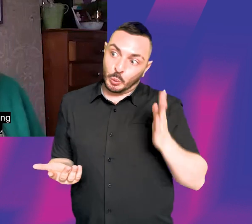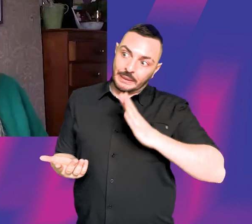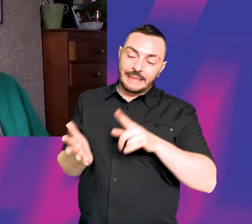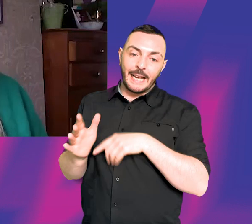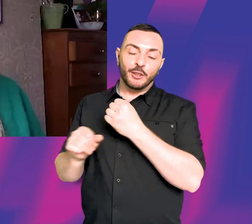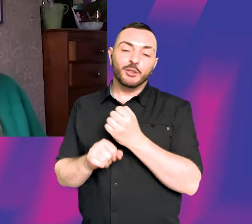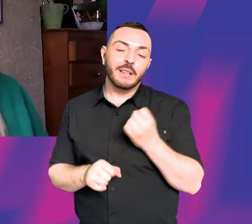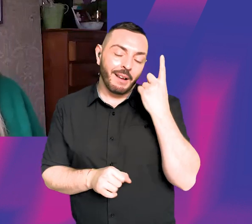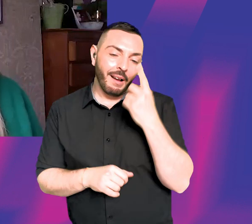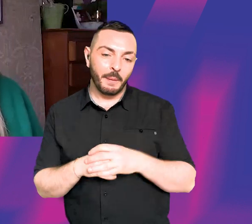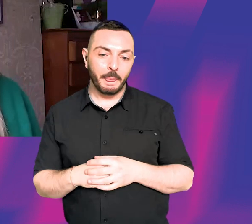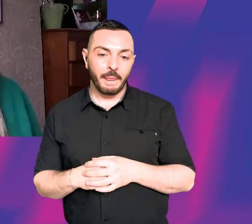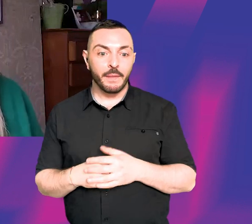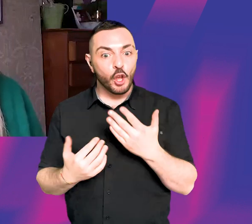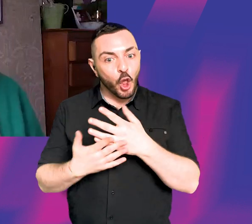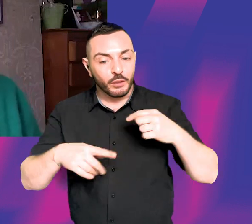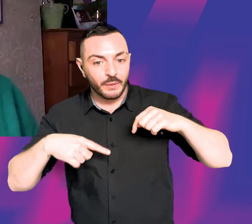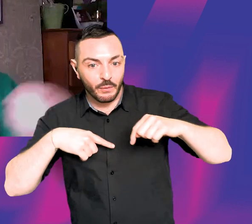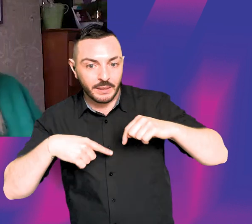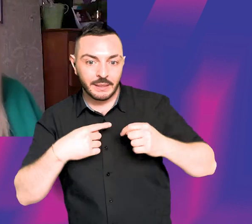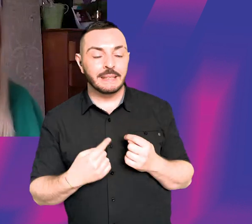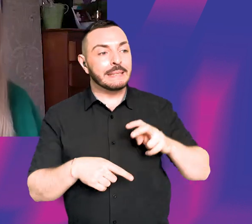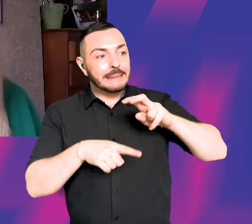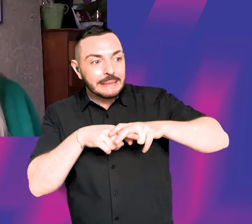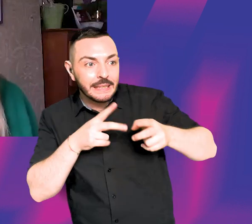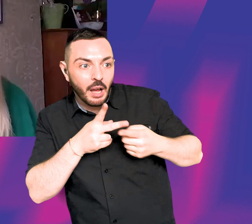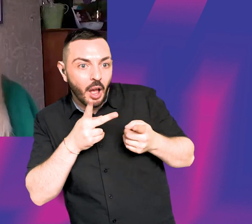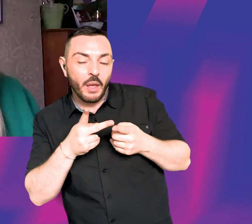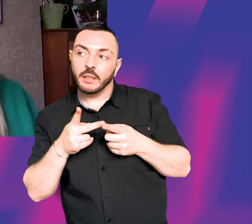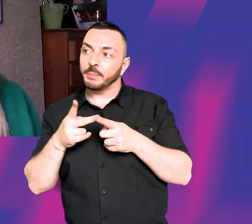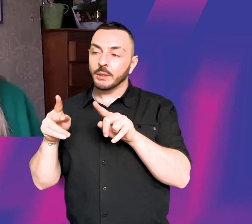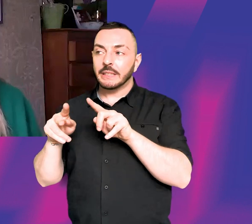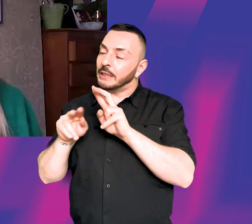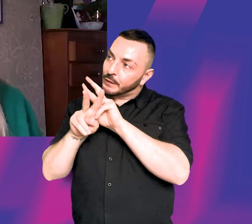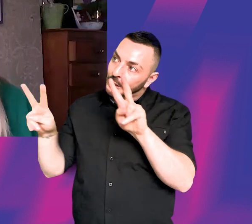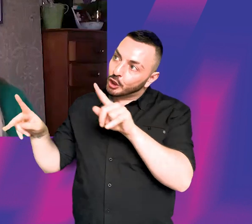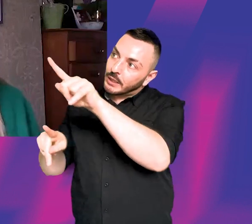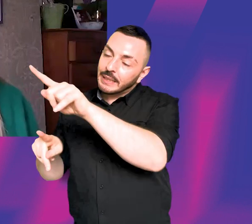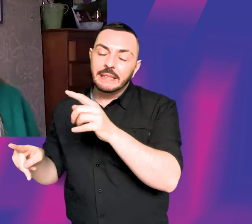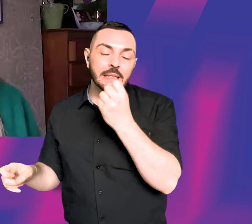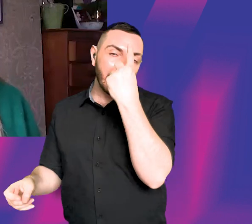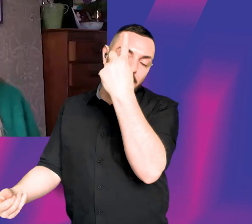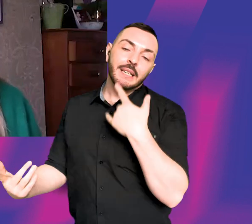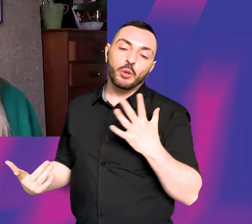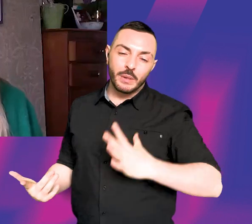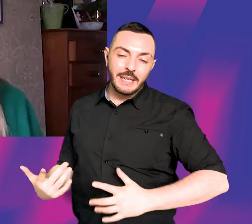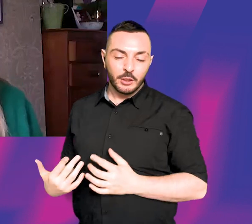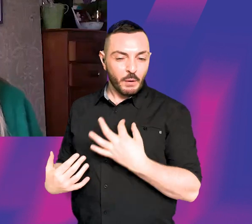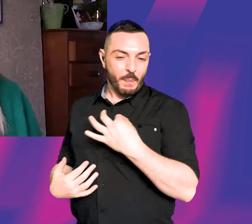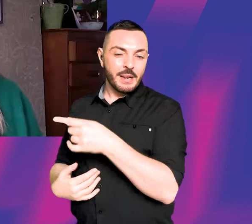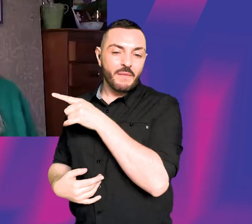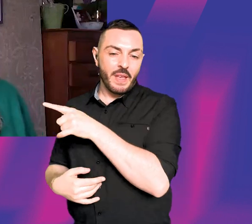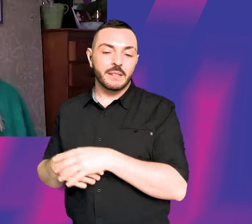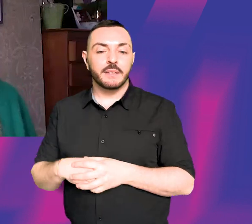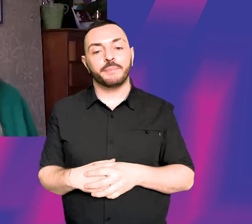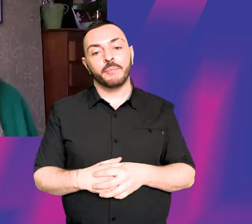familiar with, but that's a lot of directing is like sitting into other people's visions because you're directing episodic television, then yes, you definitely need to be represented for that.